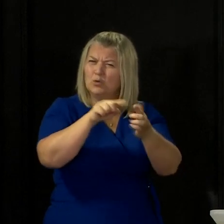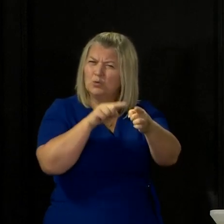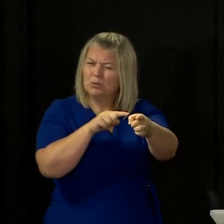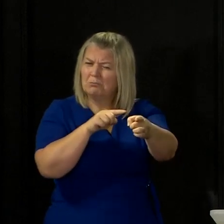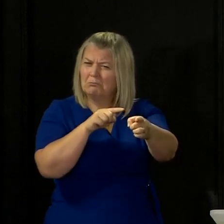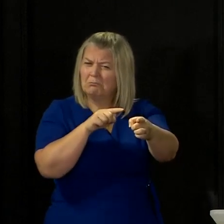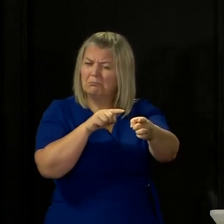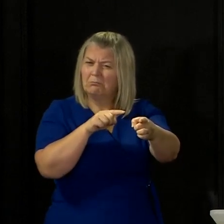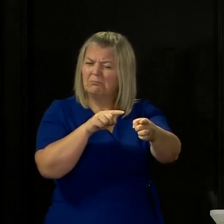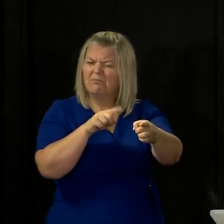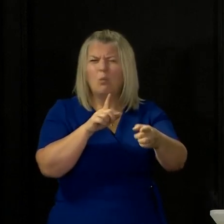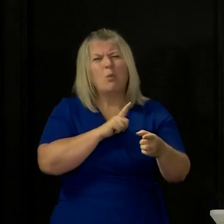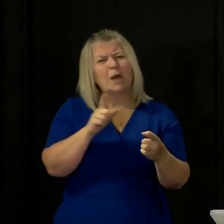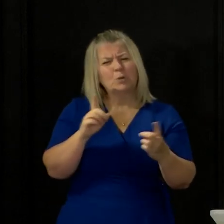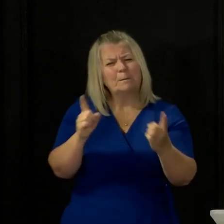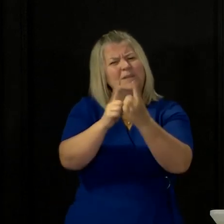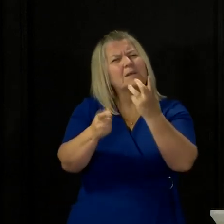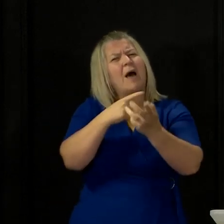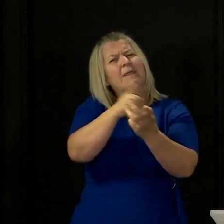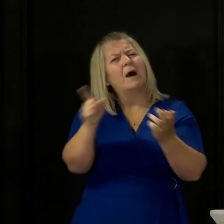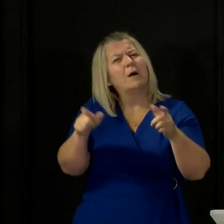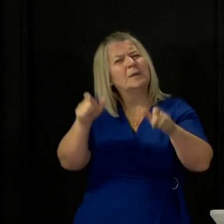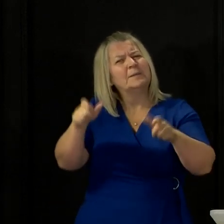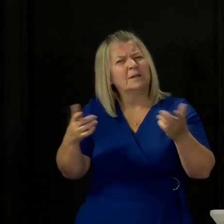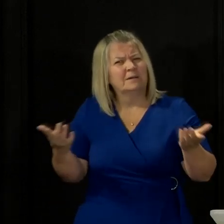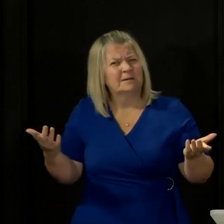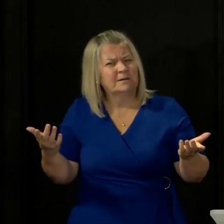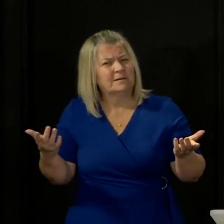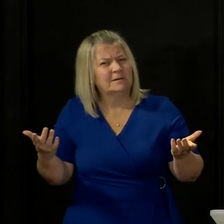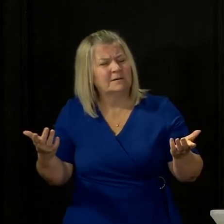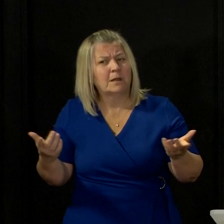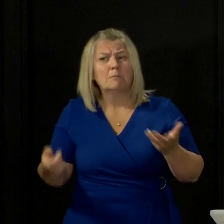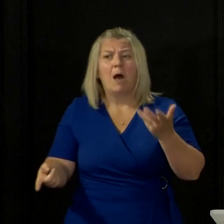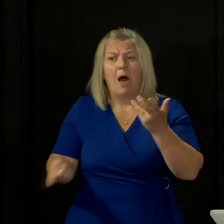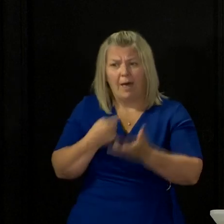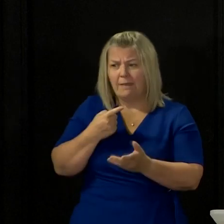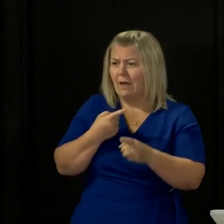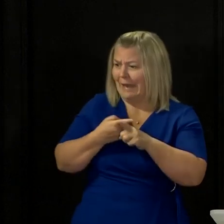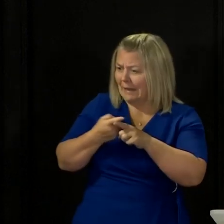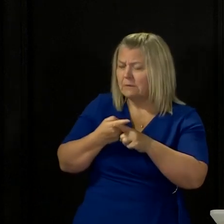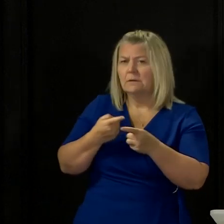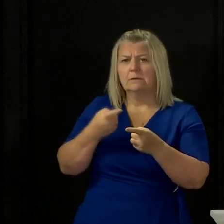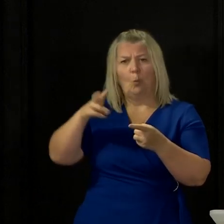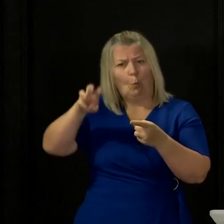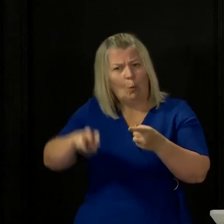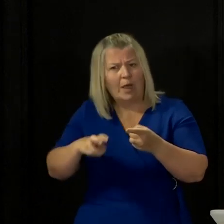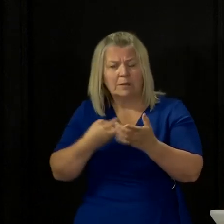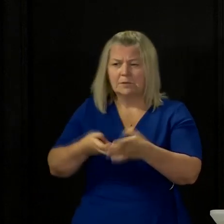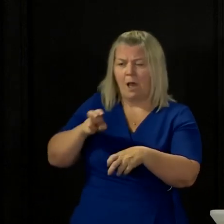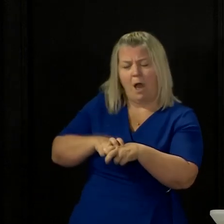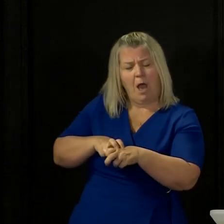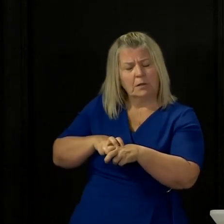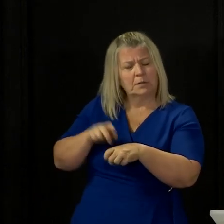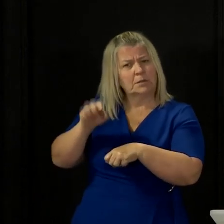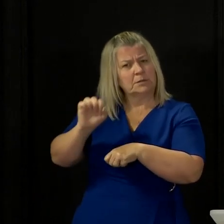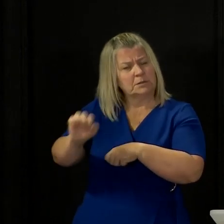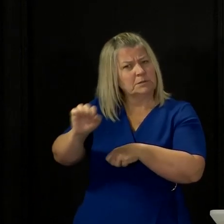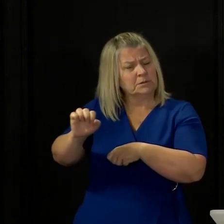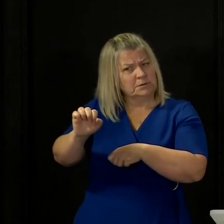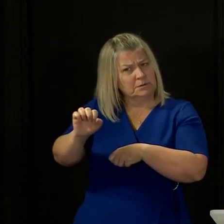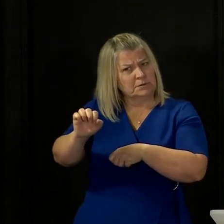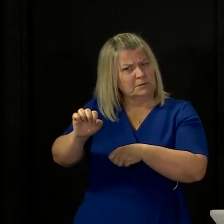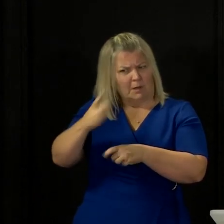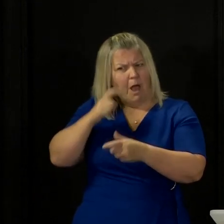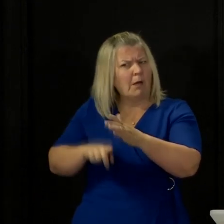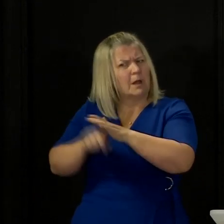why can't they meet other people when everyone else in the UK can? Also, could you clarify whether this is just guidance or whether